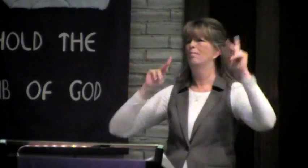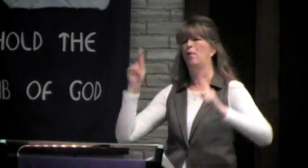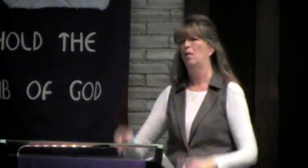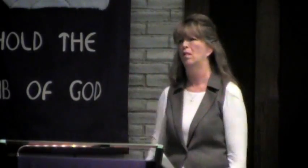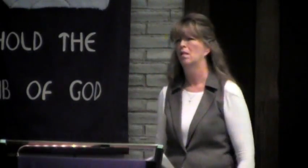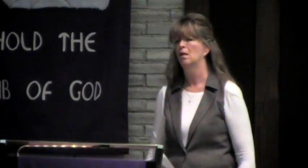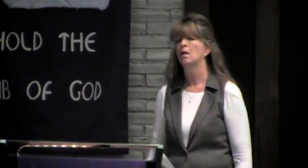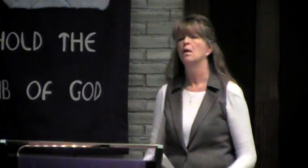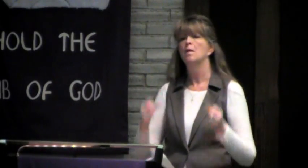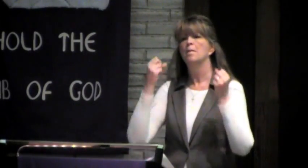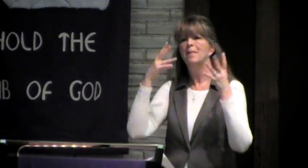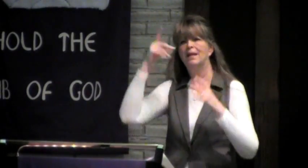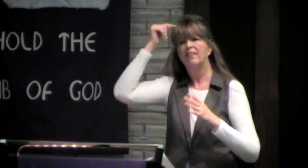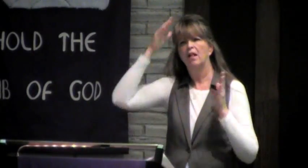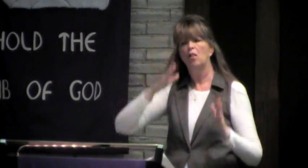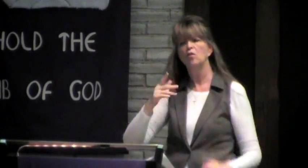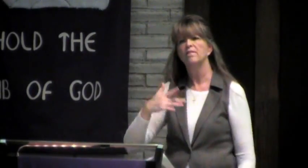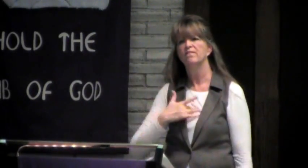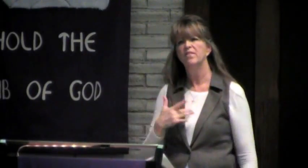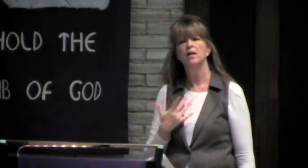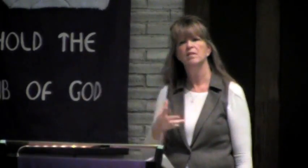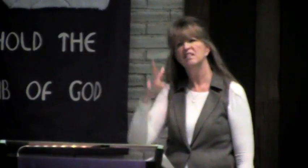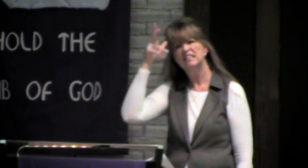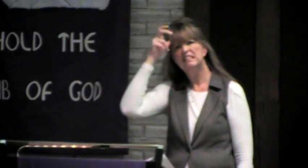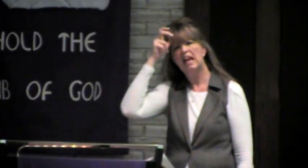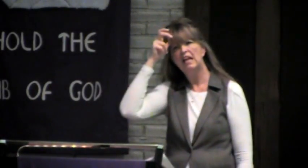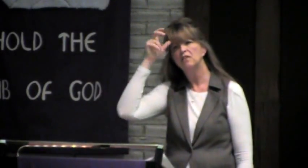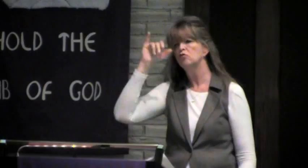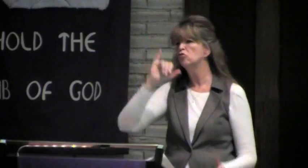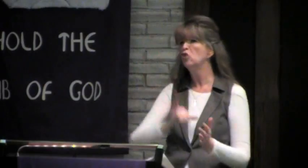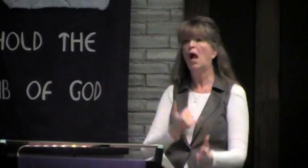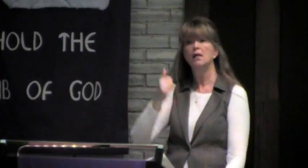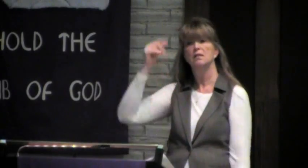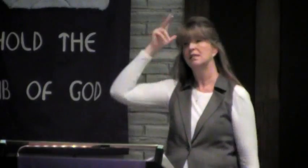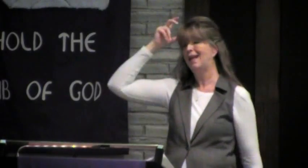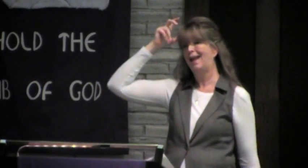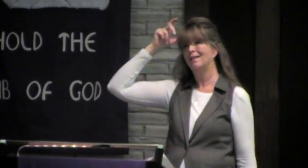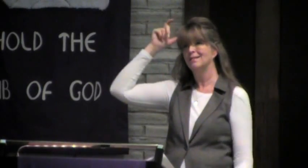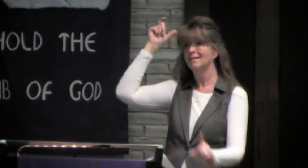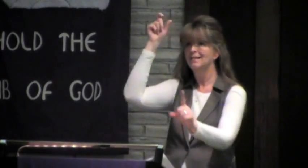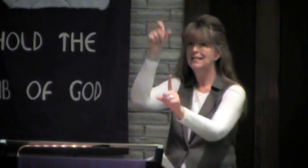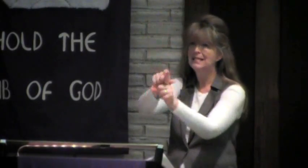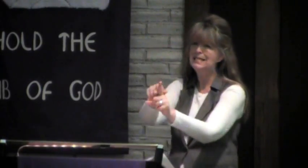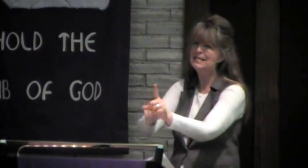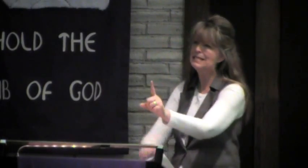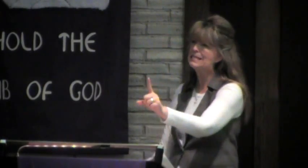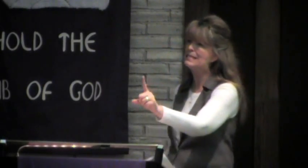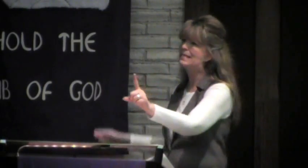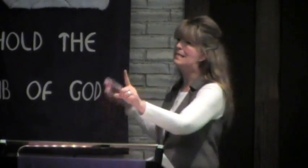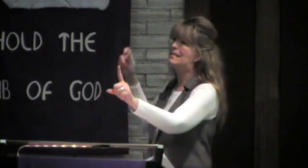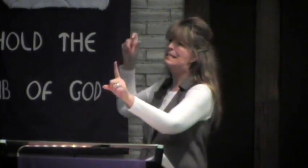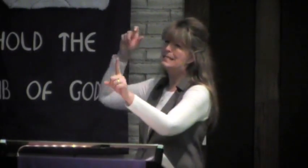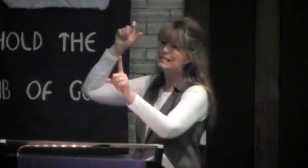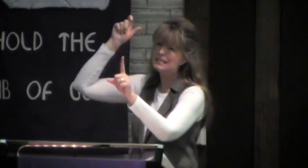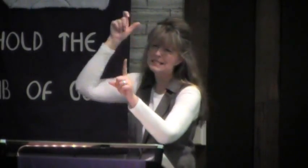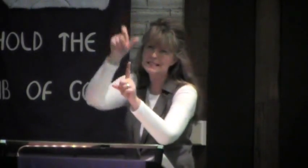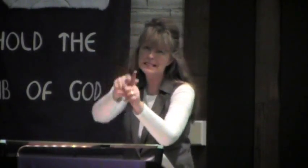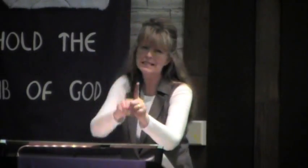the neck, and that Paul would not ask for those people to remove from his life. So what they think it